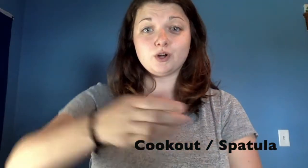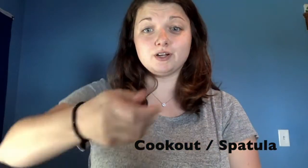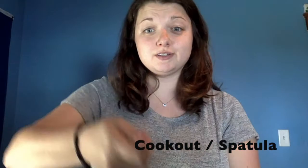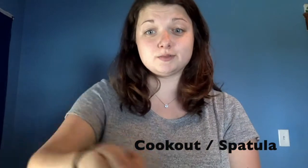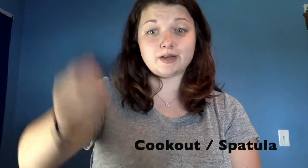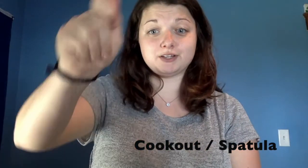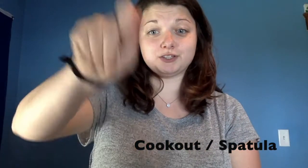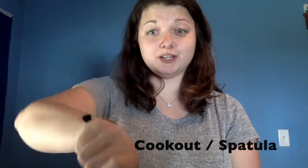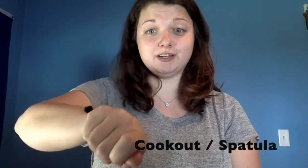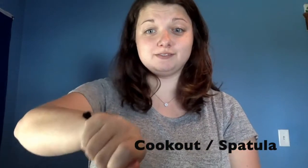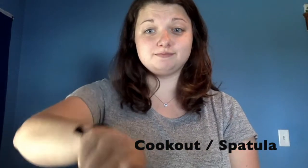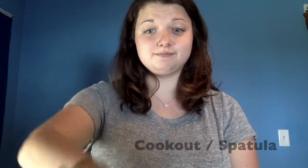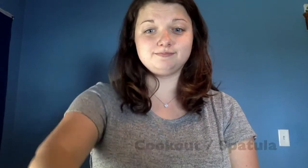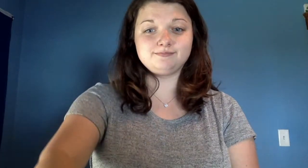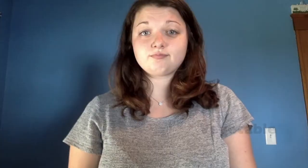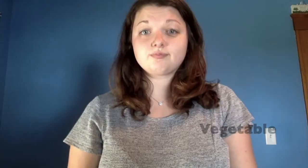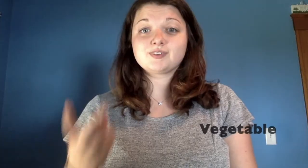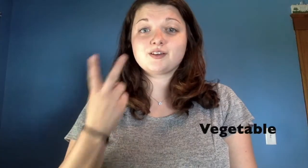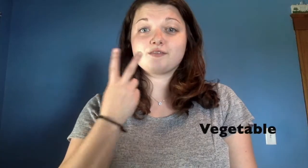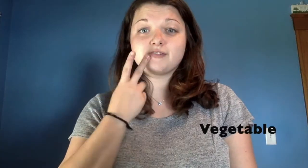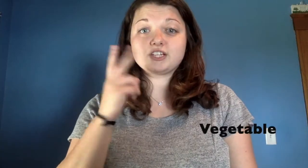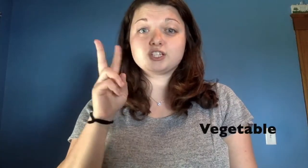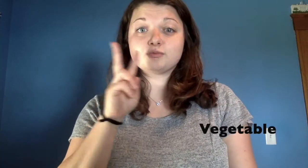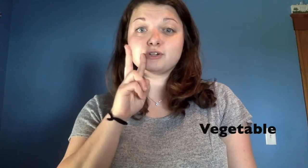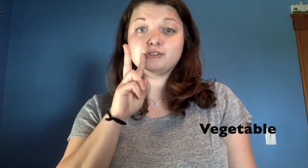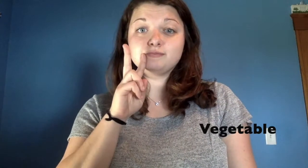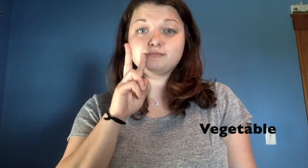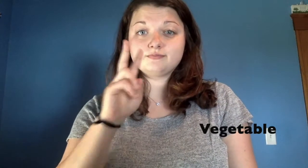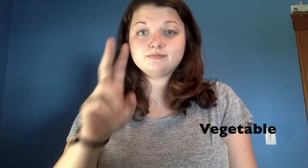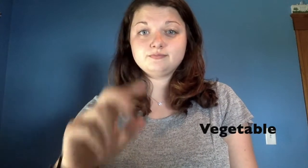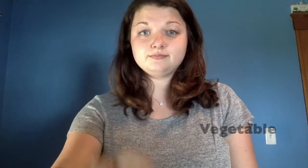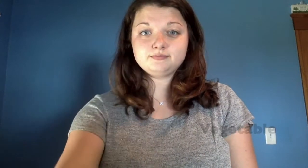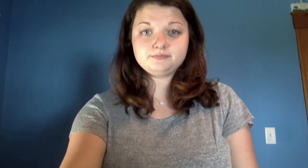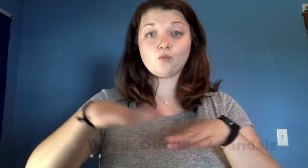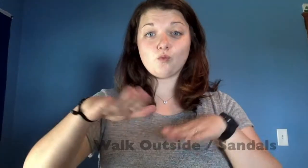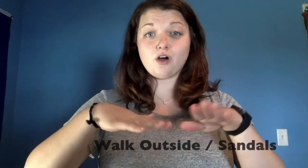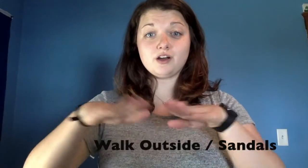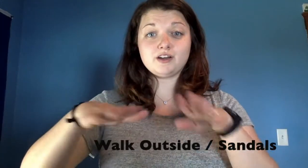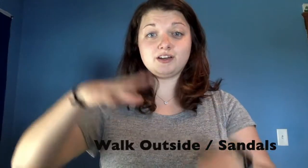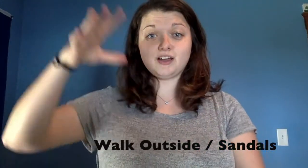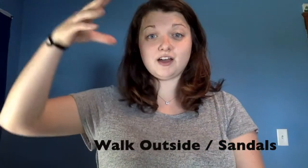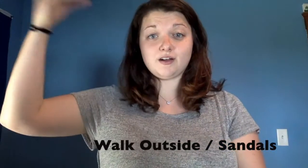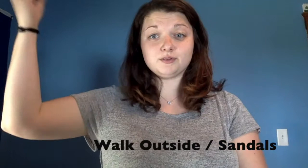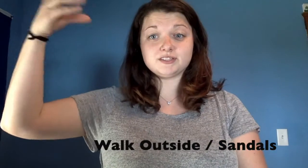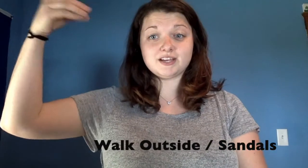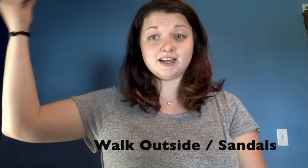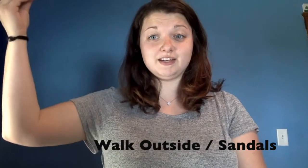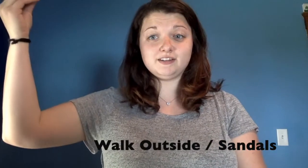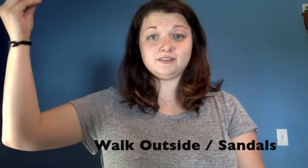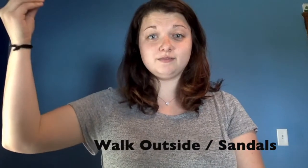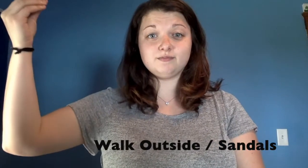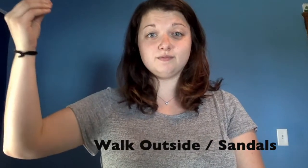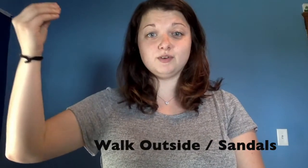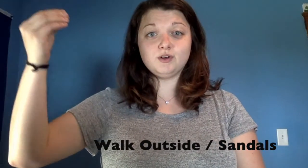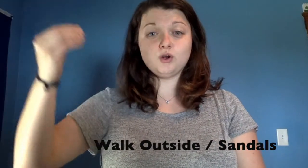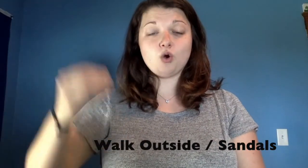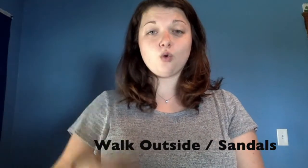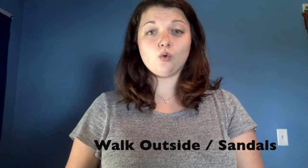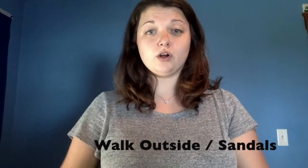spatula, vegetable, walk outside, or